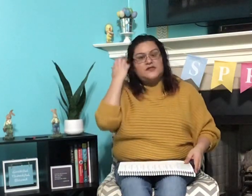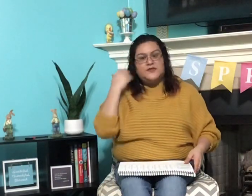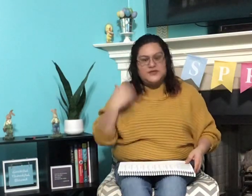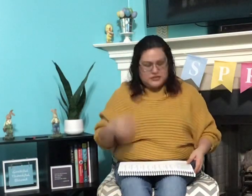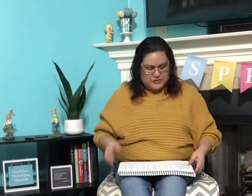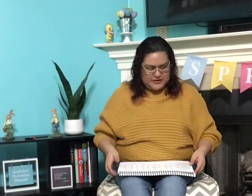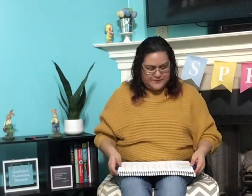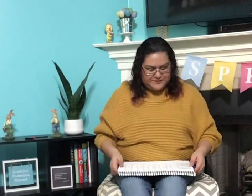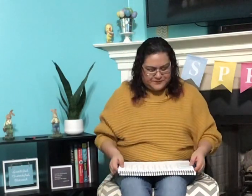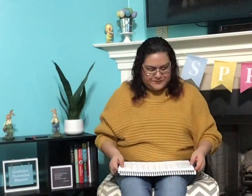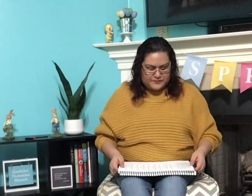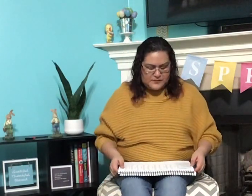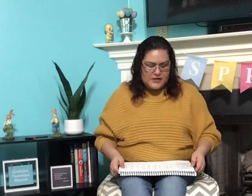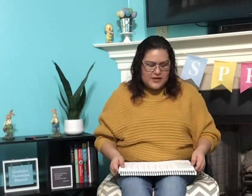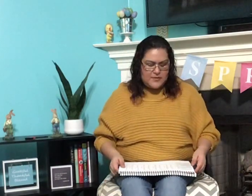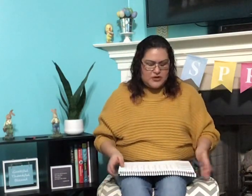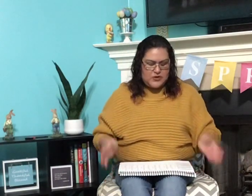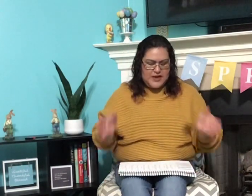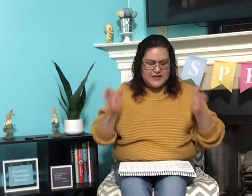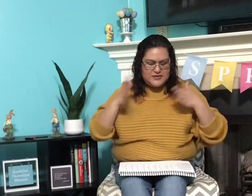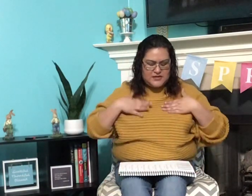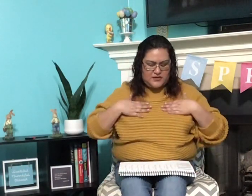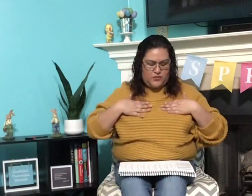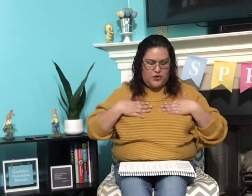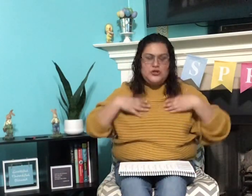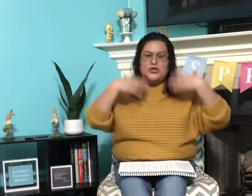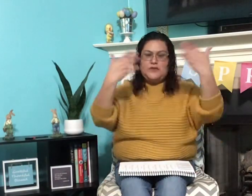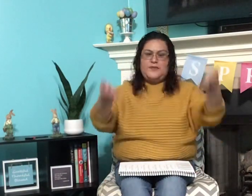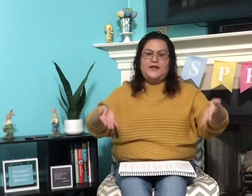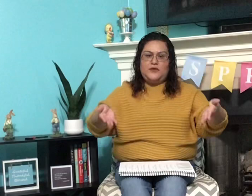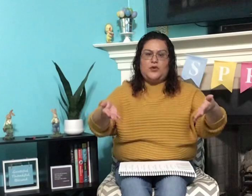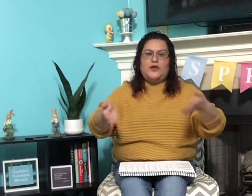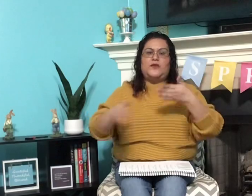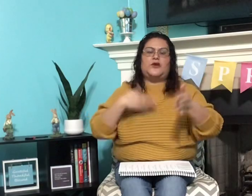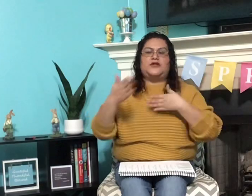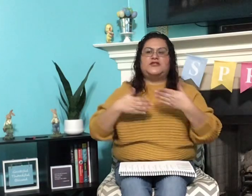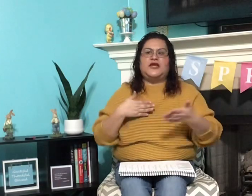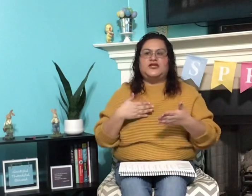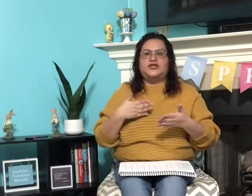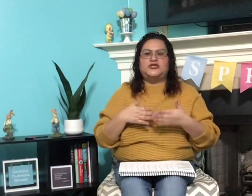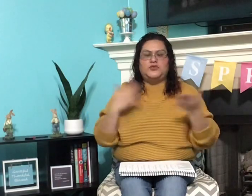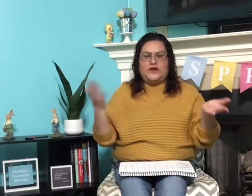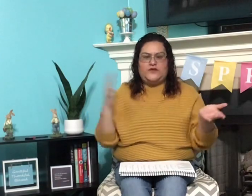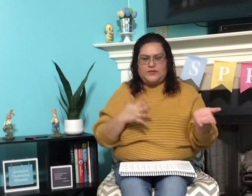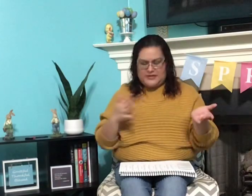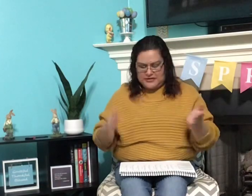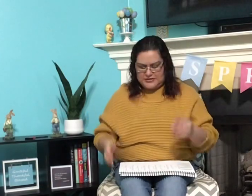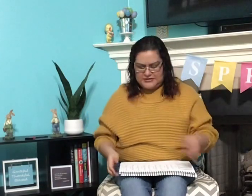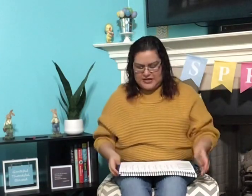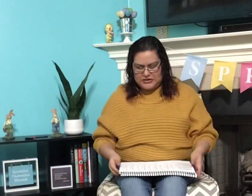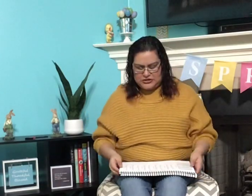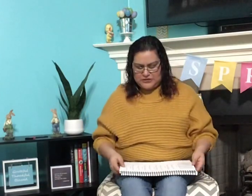substituting. Okay, I'm going to go ahead and say the word. You're going to repeat the word, and then we're going to change it to whatever I'm telling you to change it to.